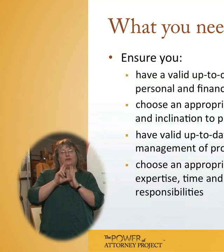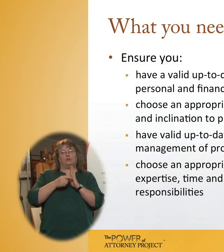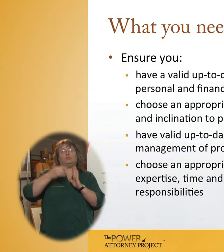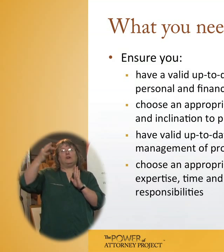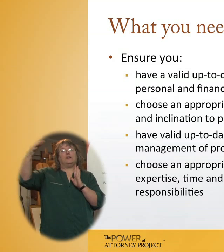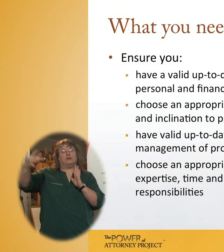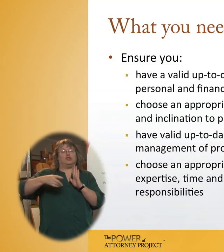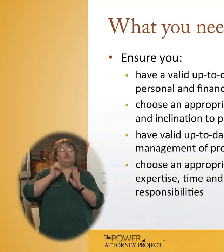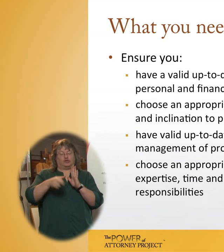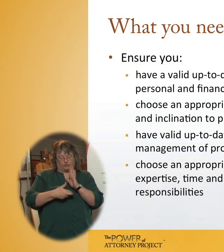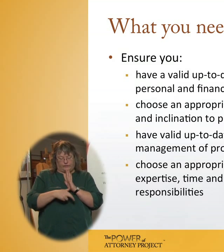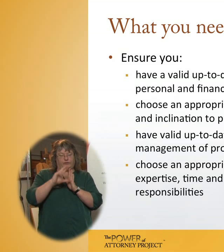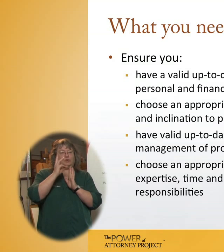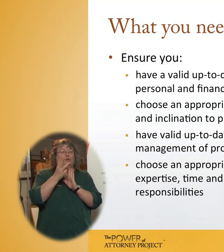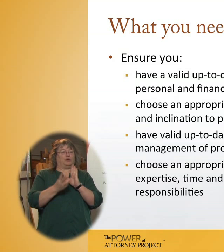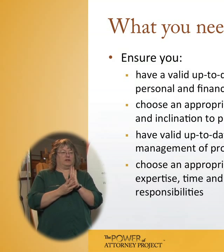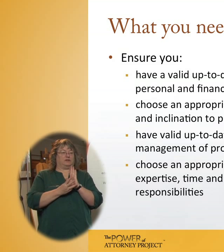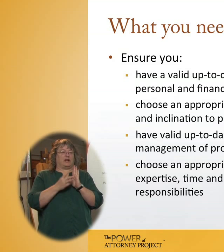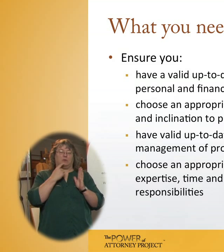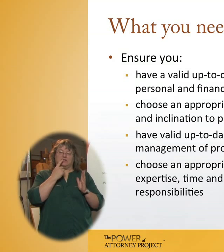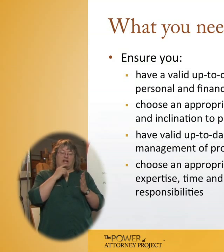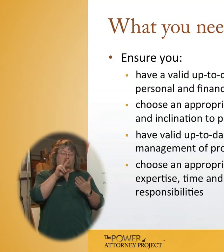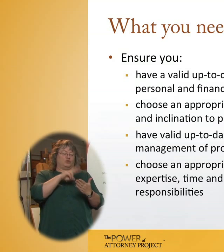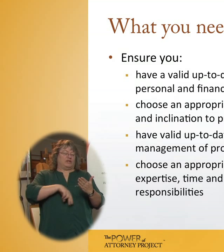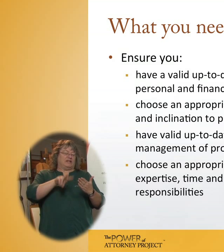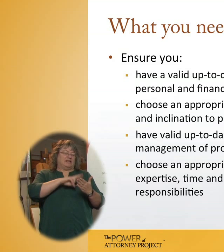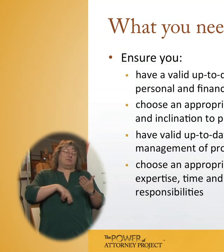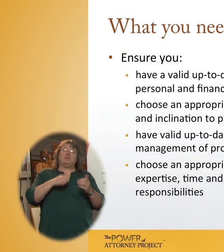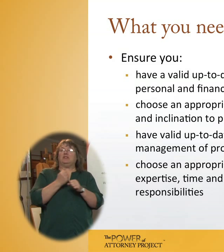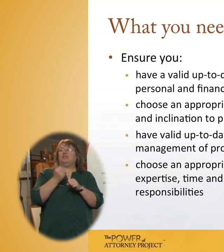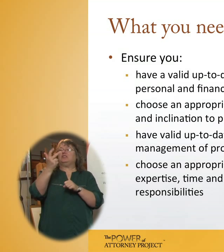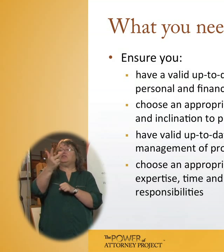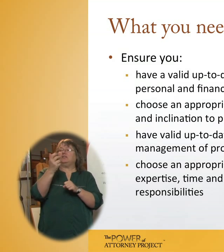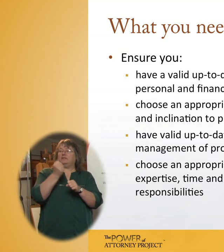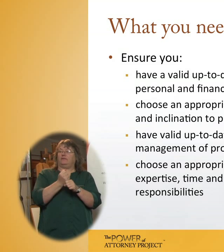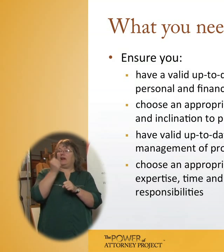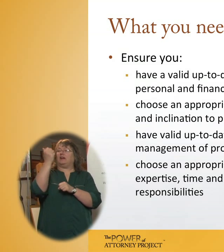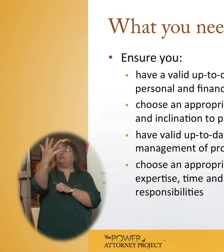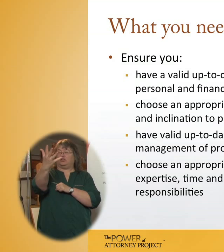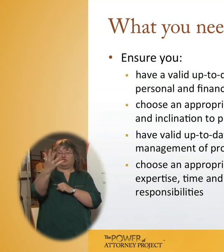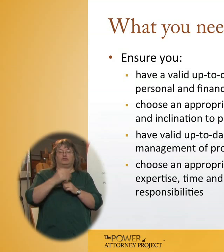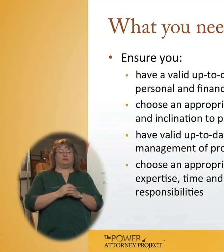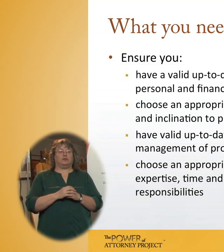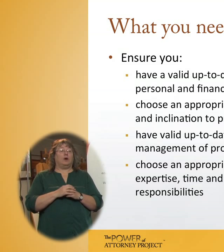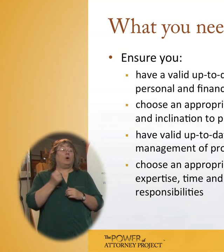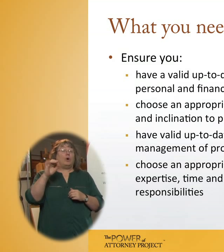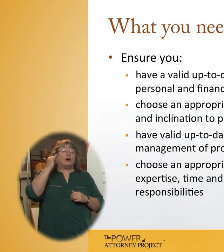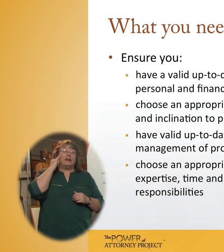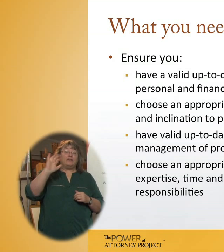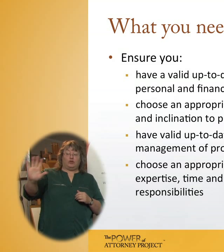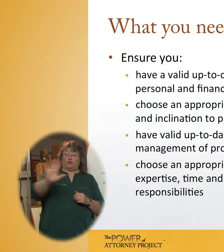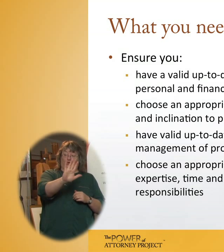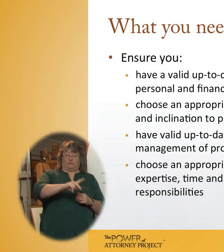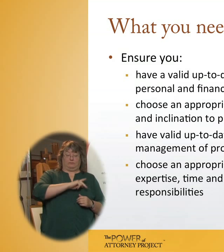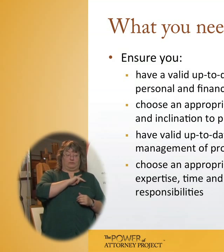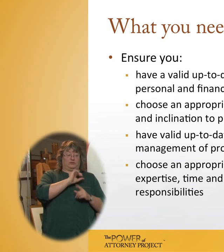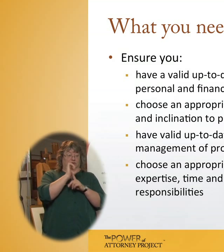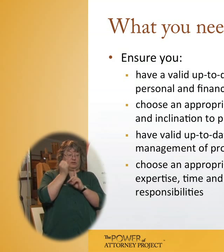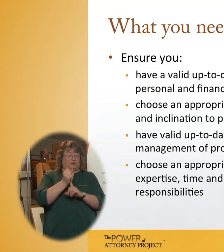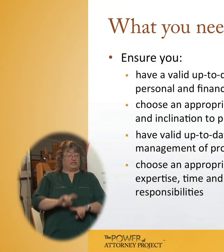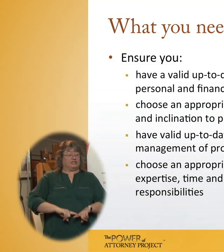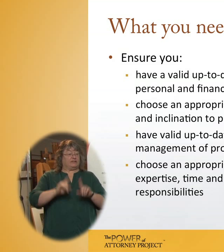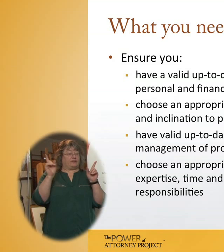periodically. And we say, as a rule of thumb, take a look at it every three to five years or if your personal circumstances change.